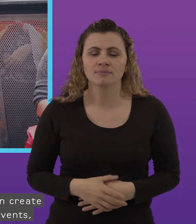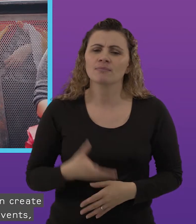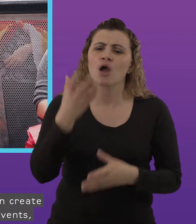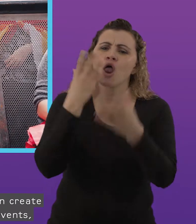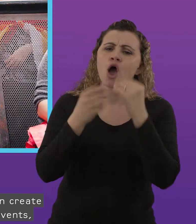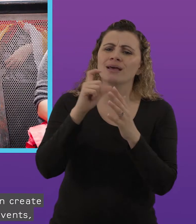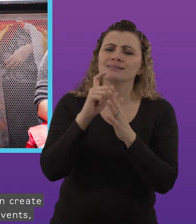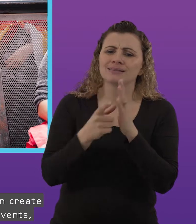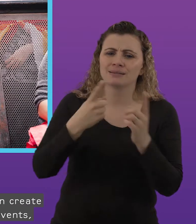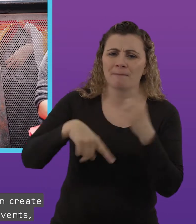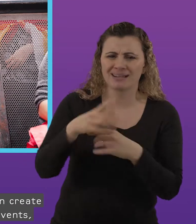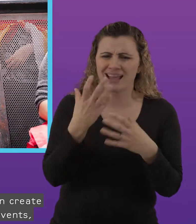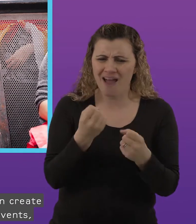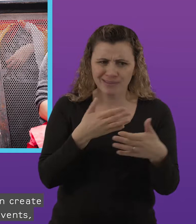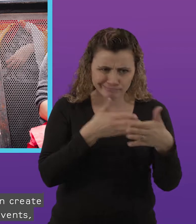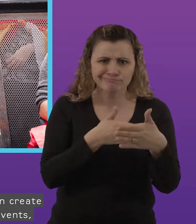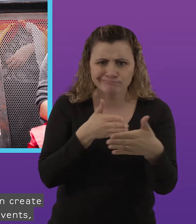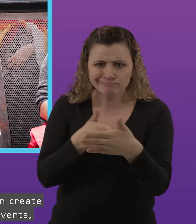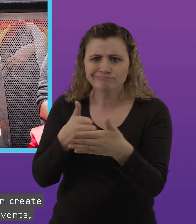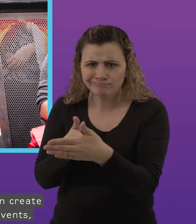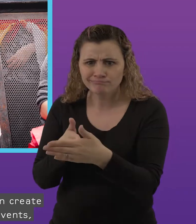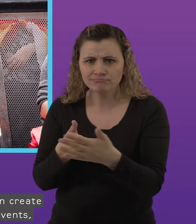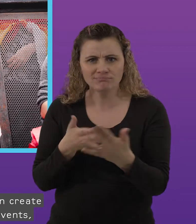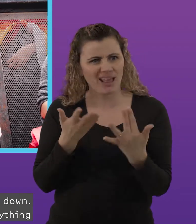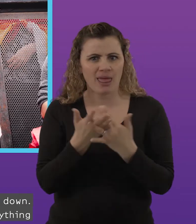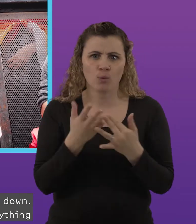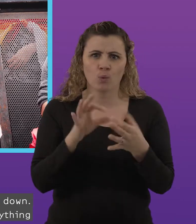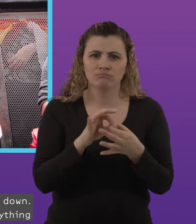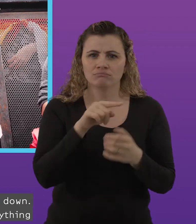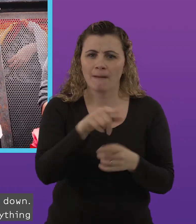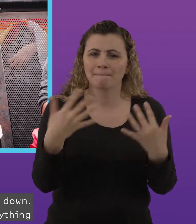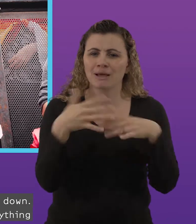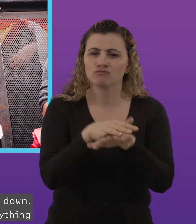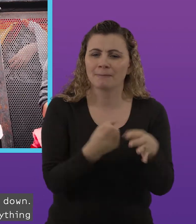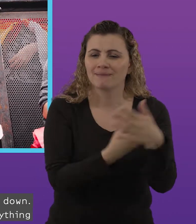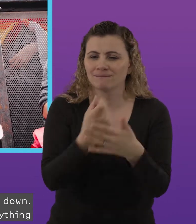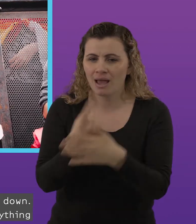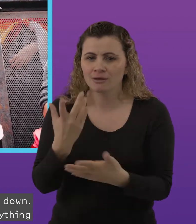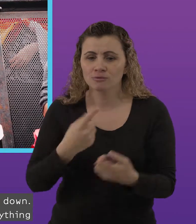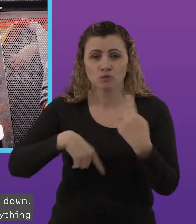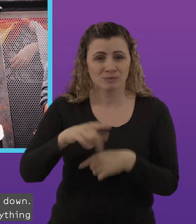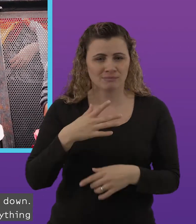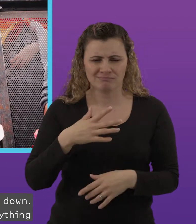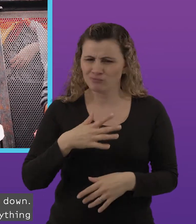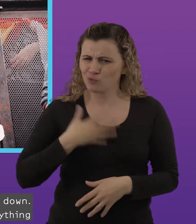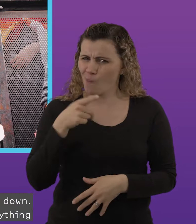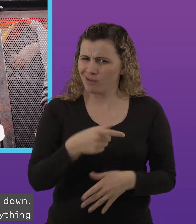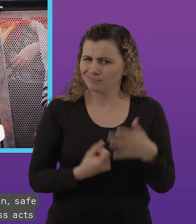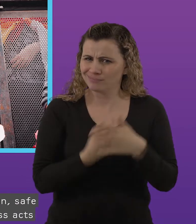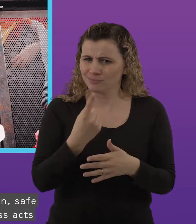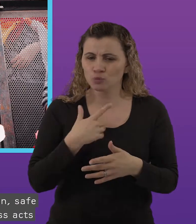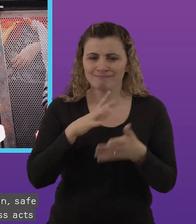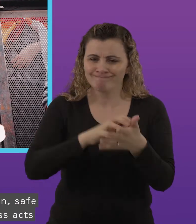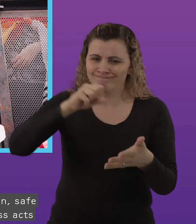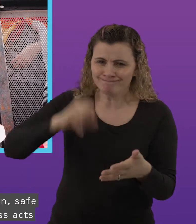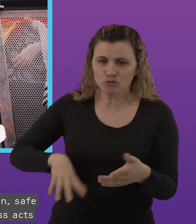Learning disabilities often create barriers to mainstream events, so we want to tear them down. The big gig will be everything a